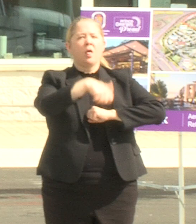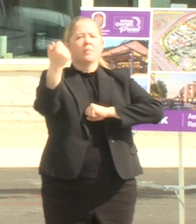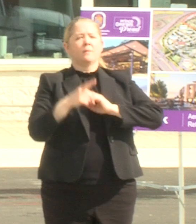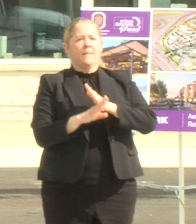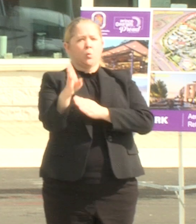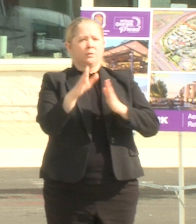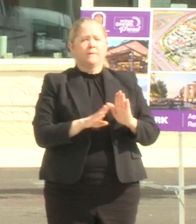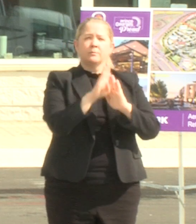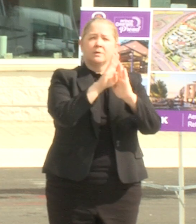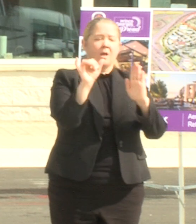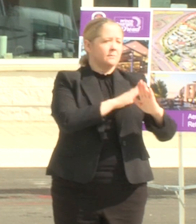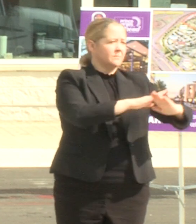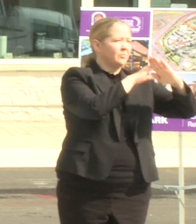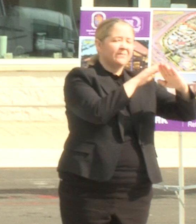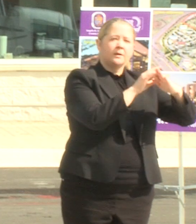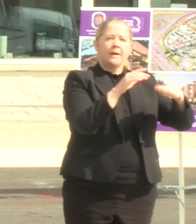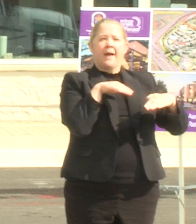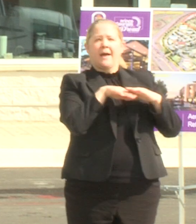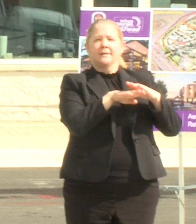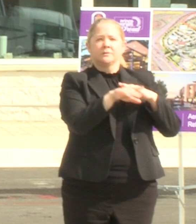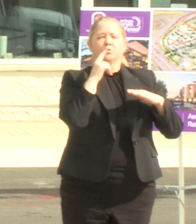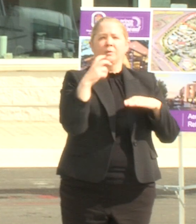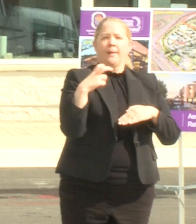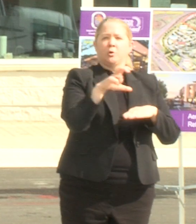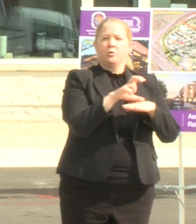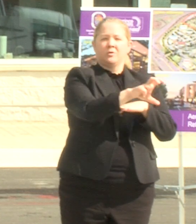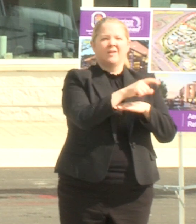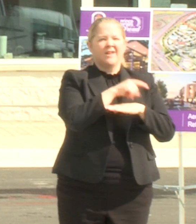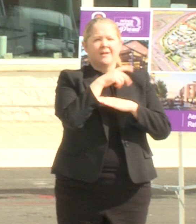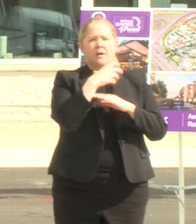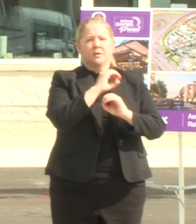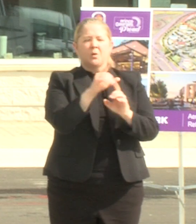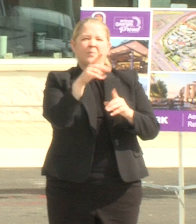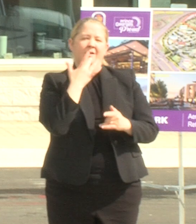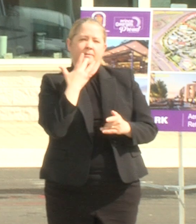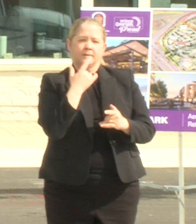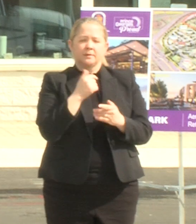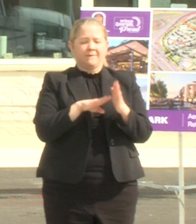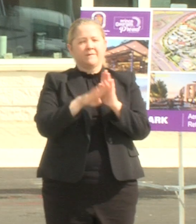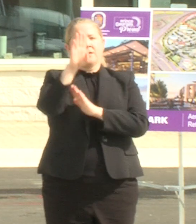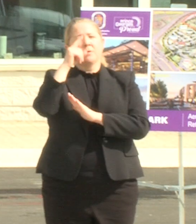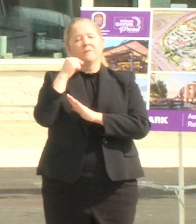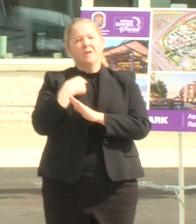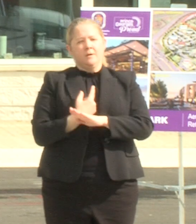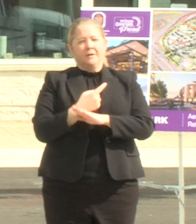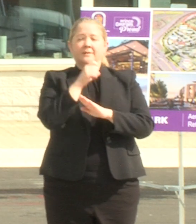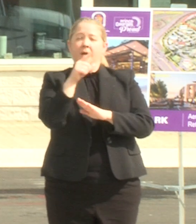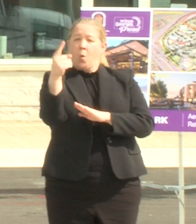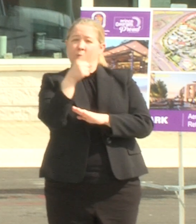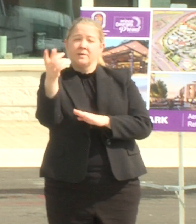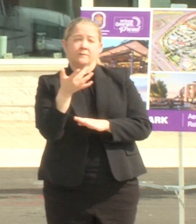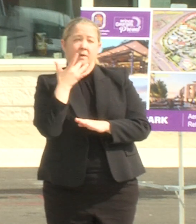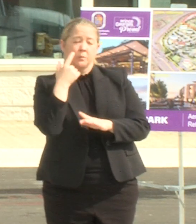barriers such as access to capital and unconscious biases development and fund management are industries that are not always favorable to